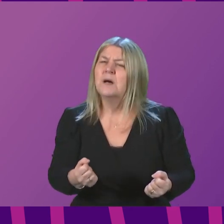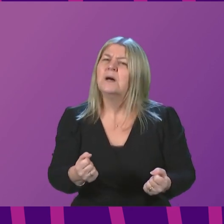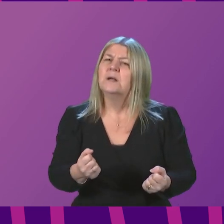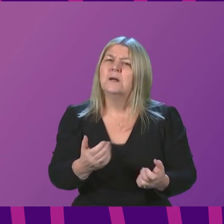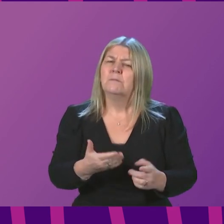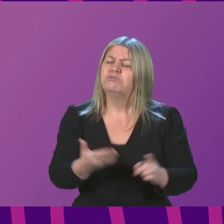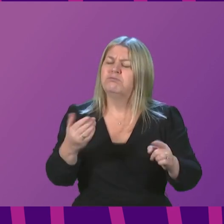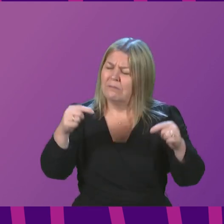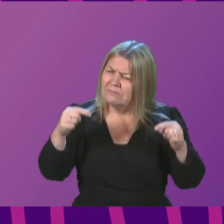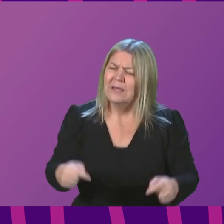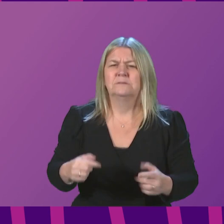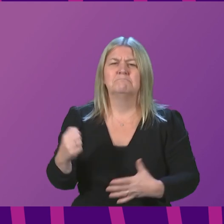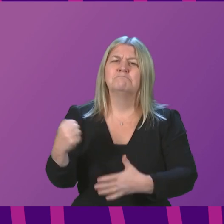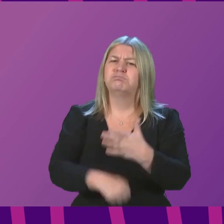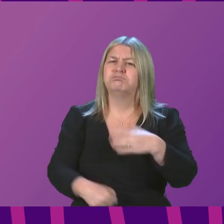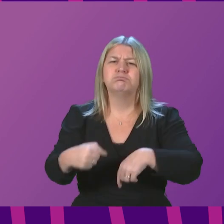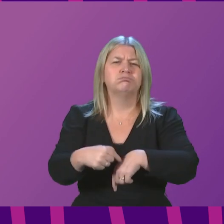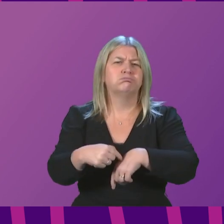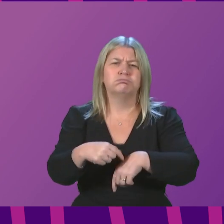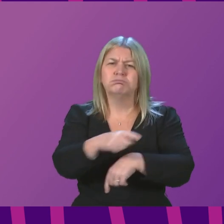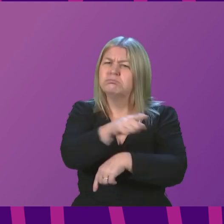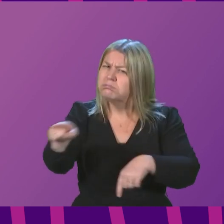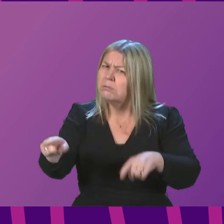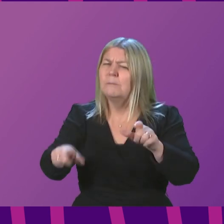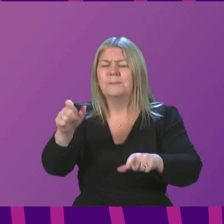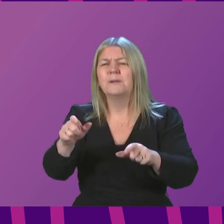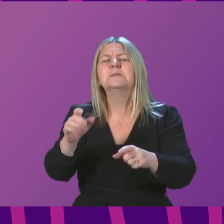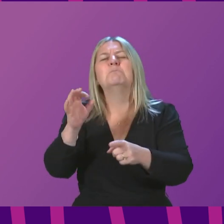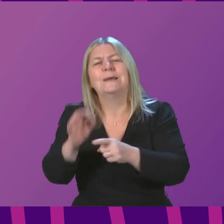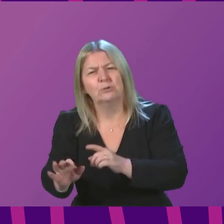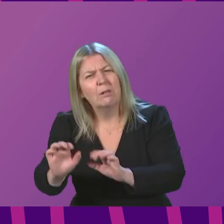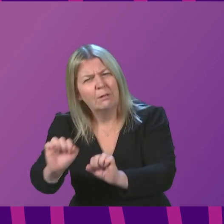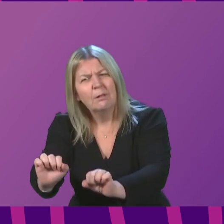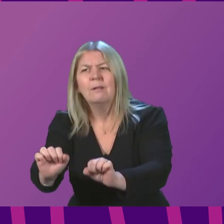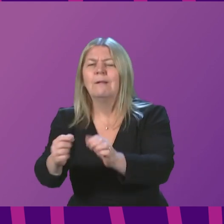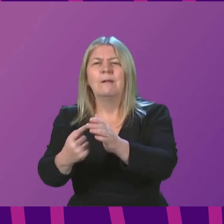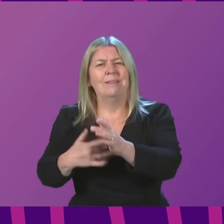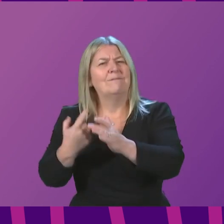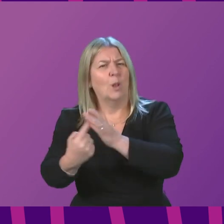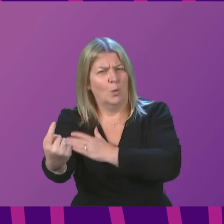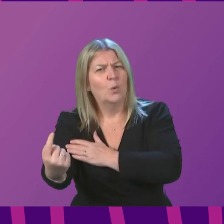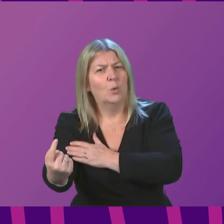for those living alone and already isolated, but support is out there if you need it and please make sure you use it.